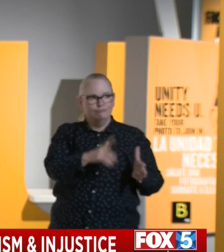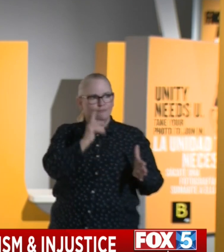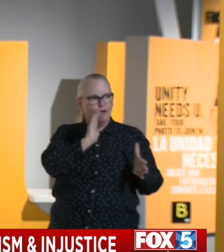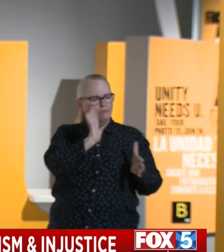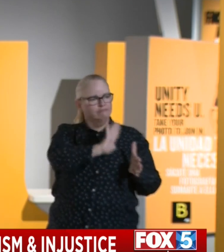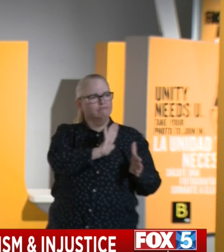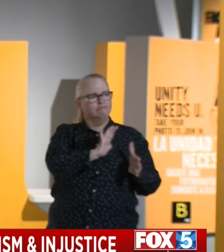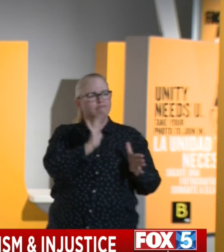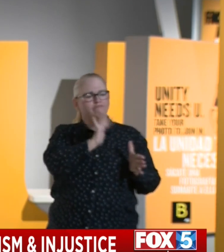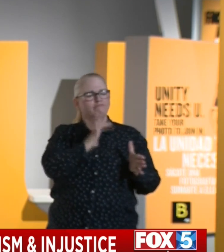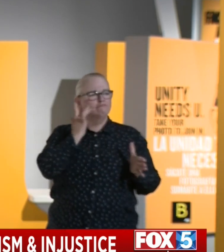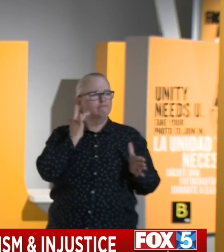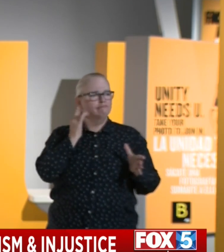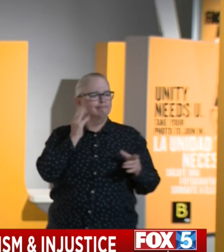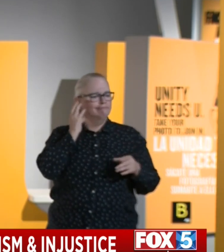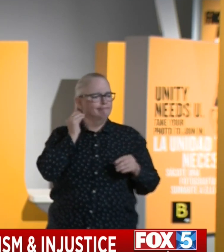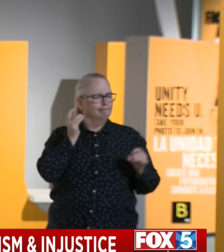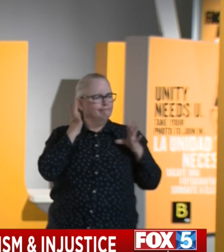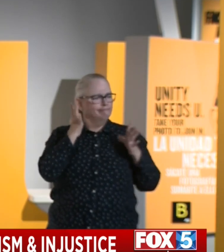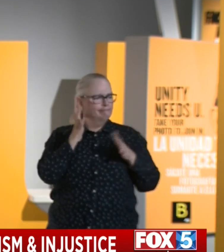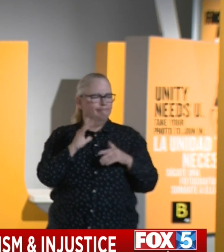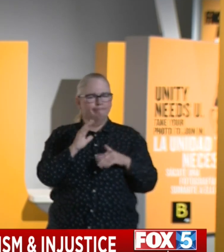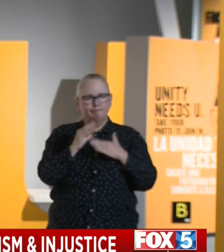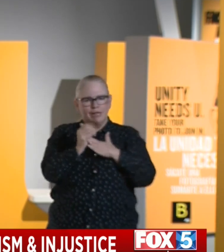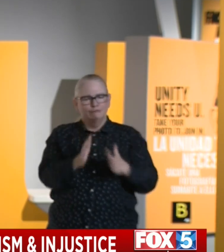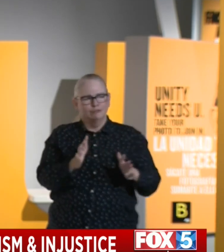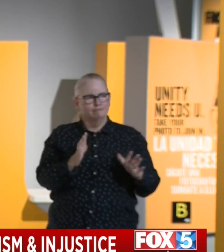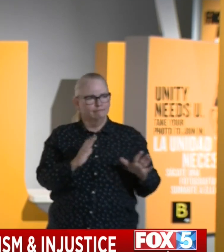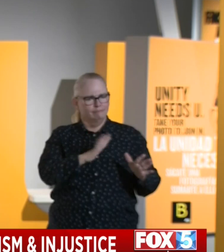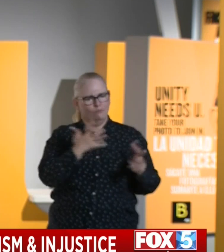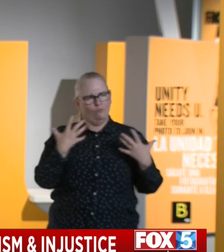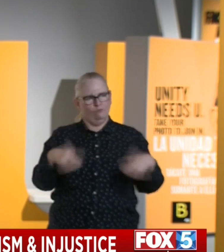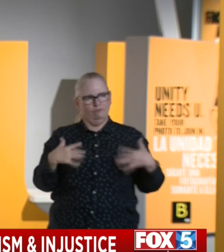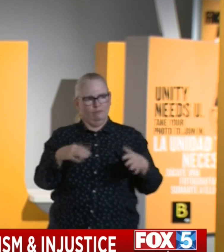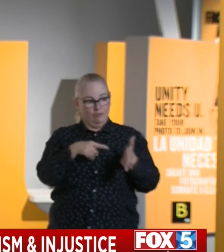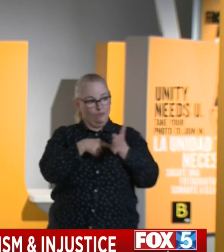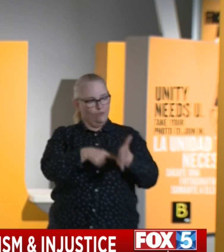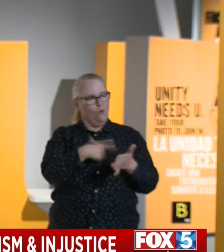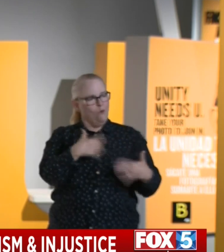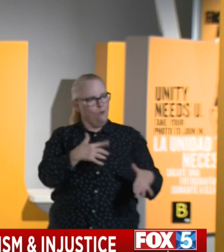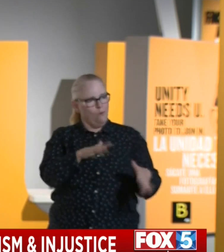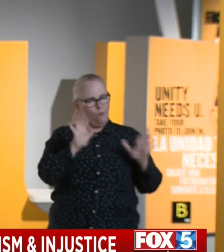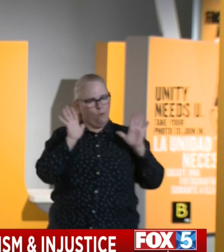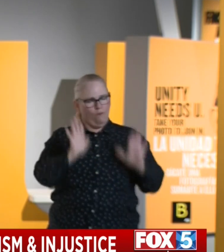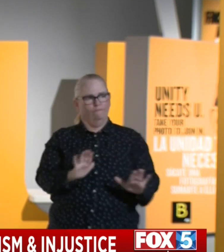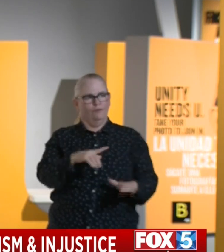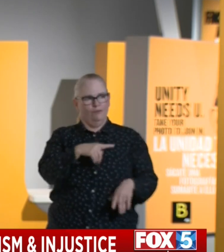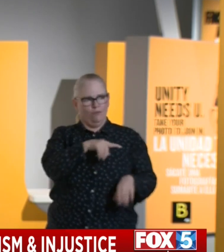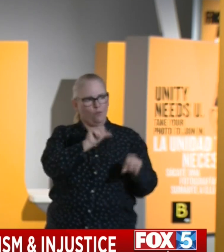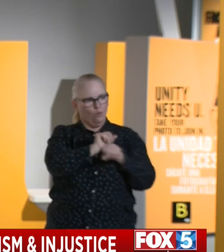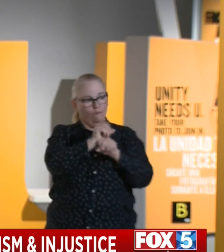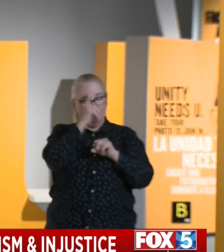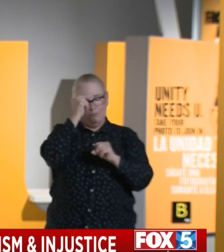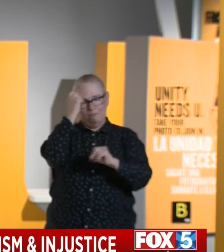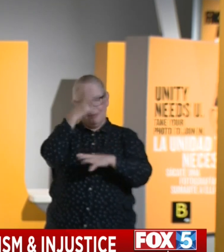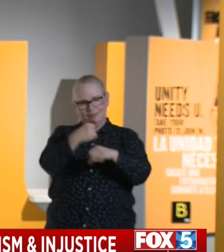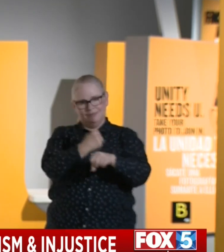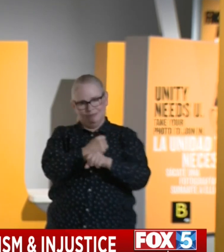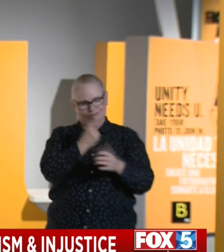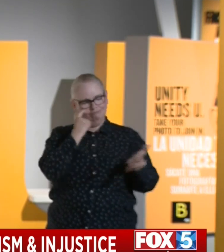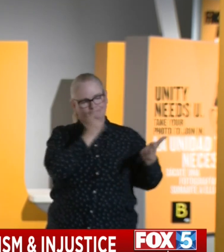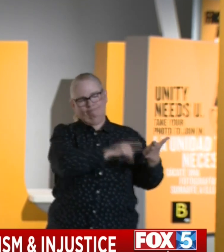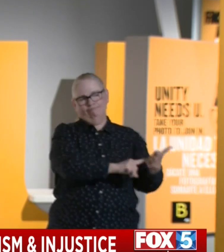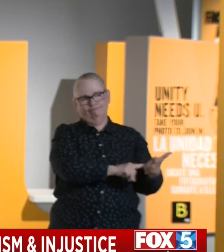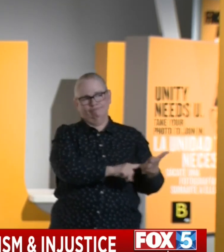stewardship, their capacity of leadership that's demonstrable by the work that they've been doing for years and years over the course